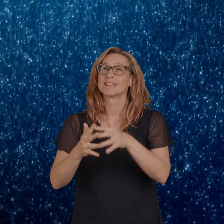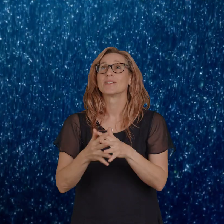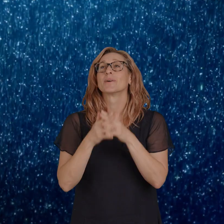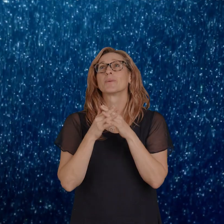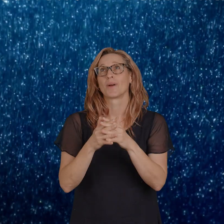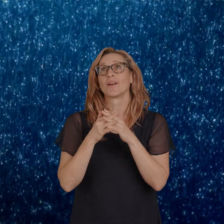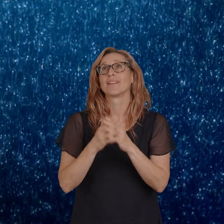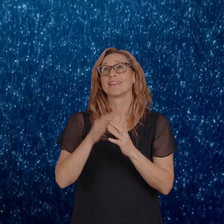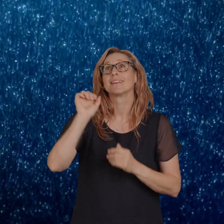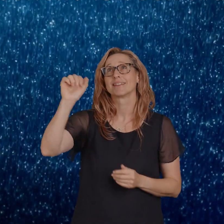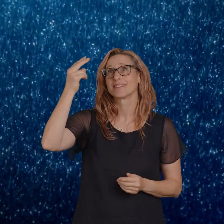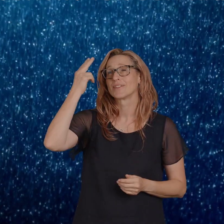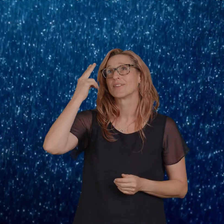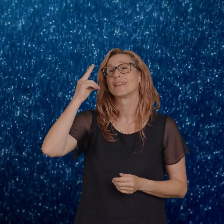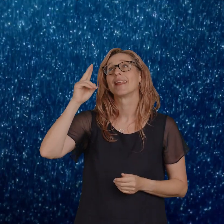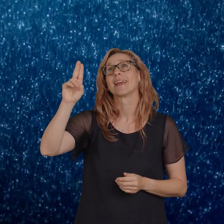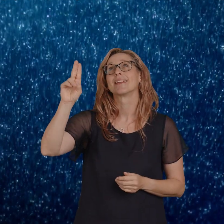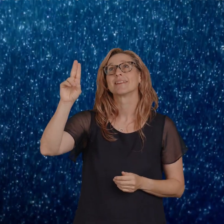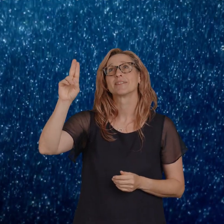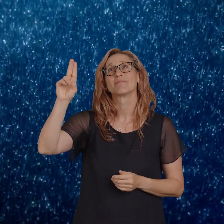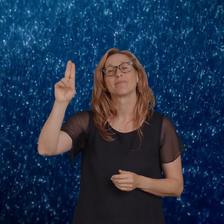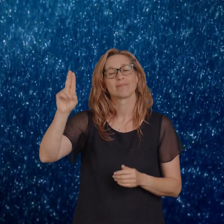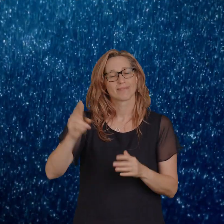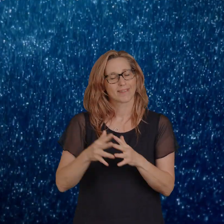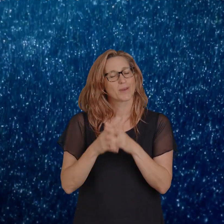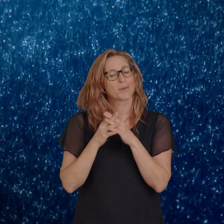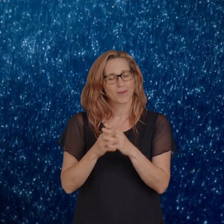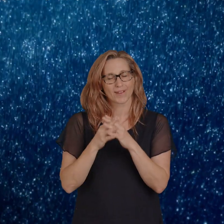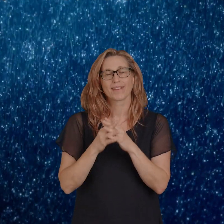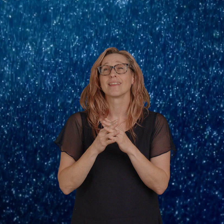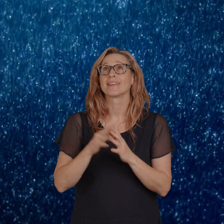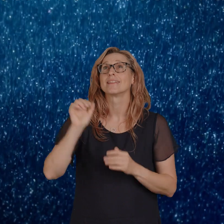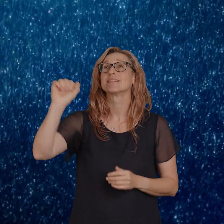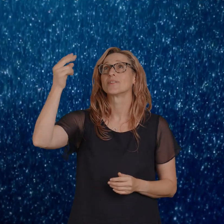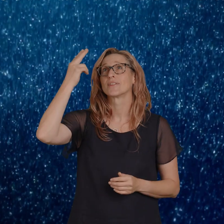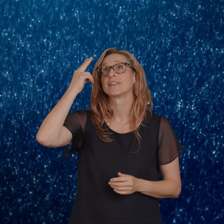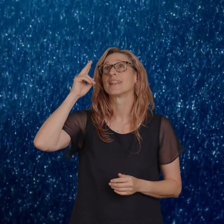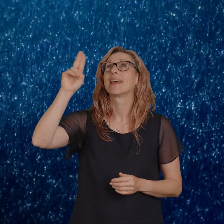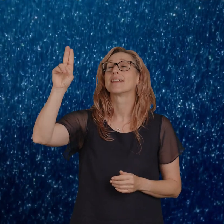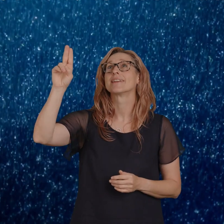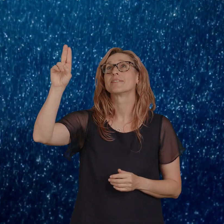Worthy is your name. Worthy is your name,